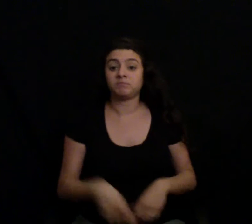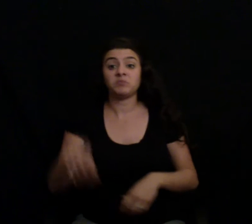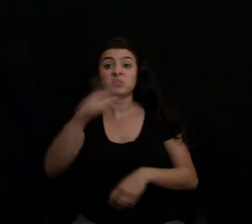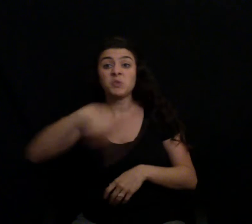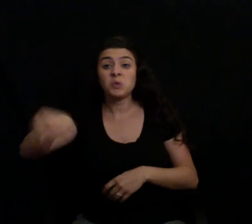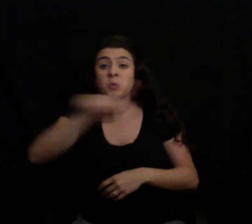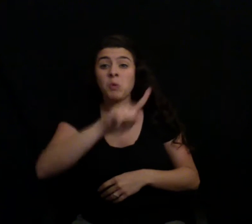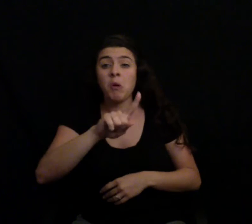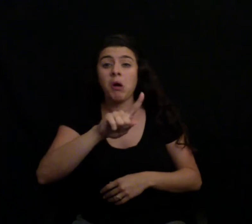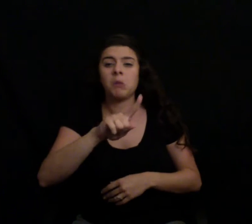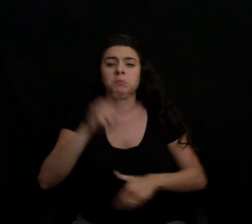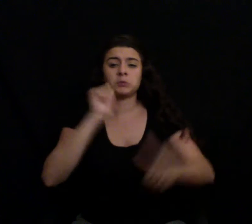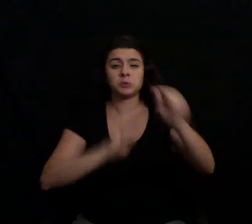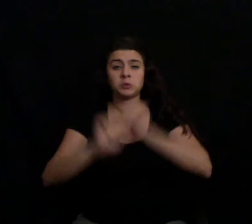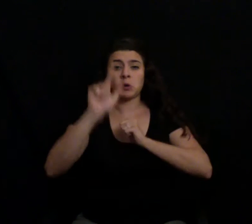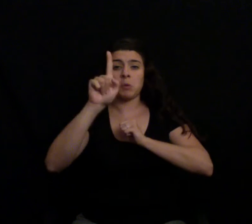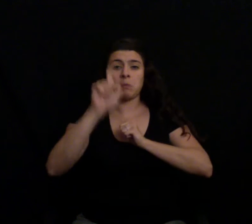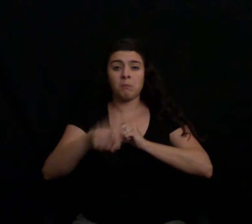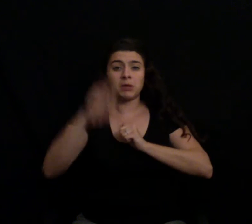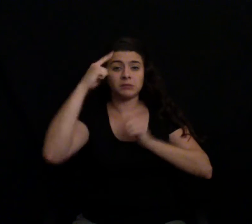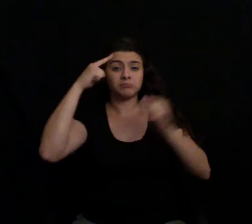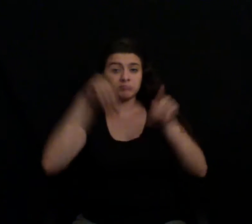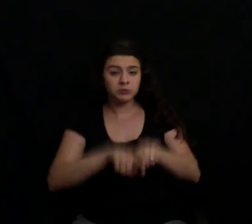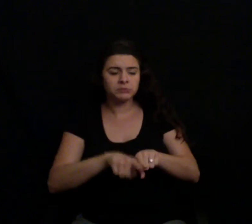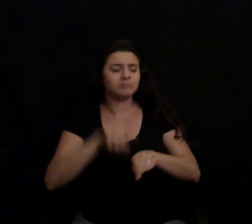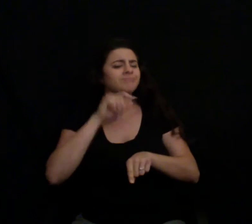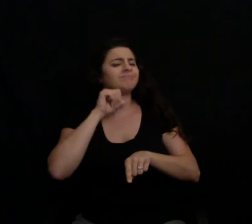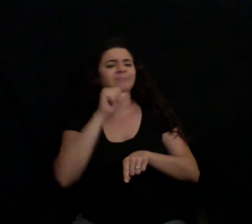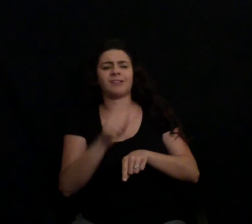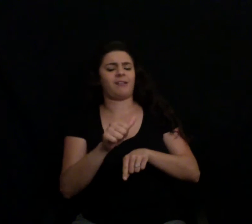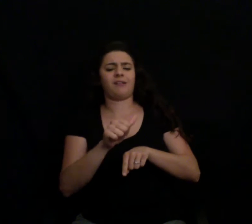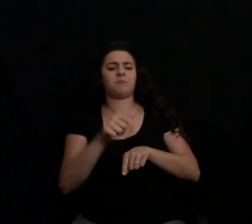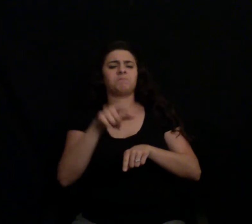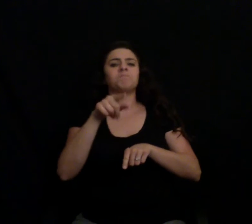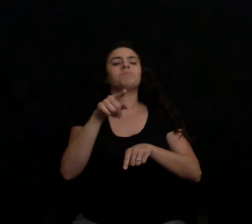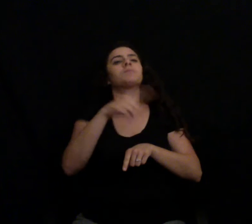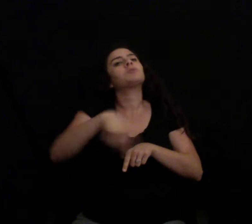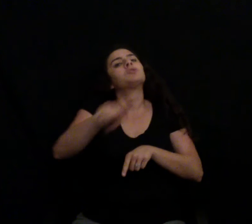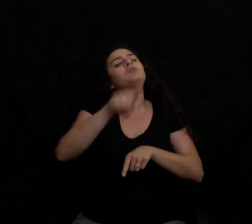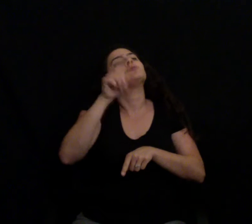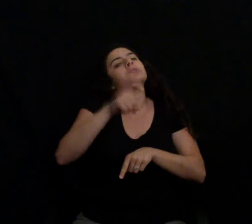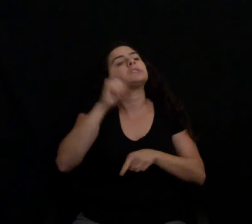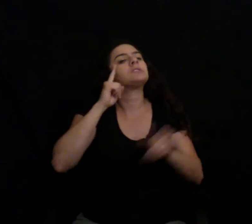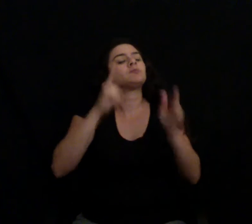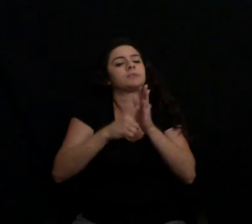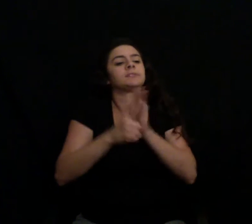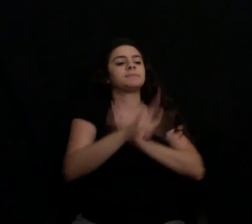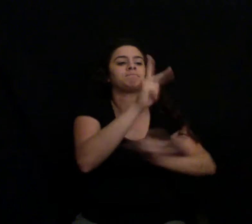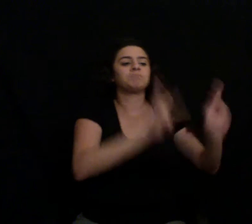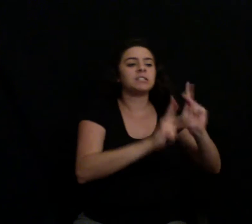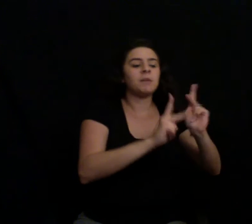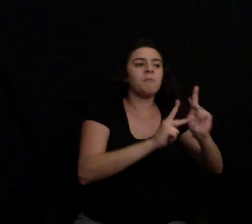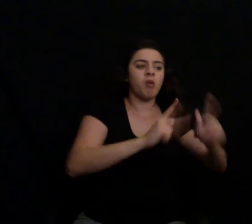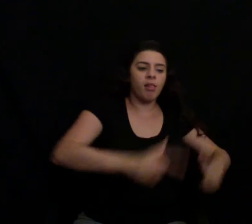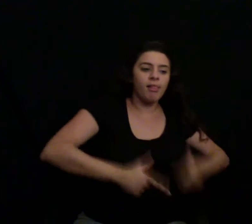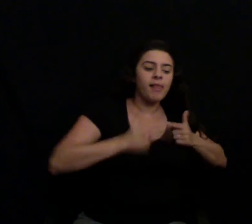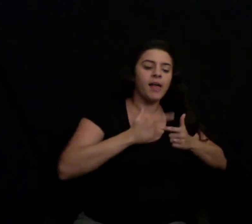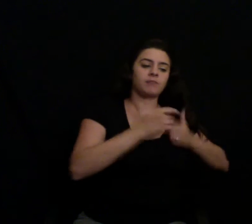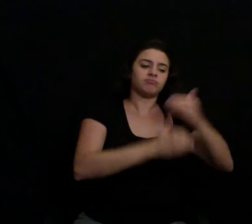difficult to just be a person. It's hard to wake up every day and function as a human being, let alone face half the challenges so many of these people